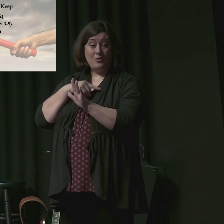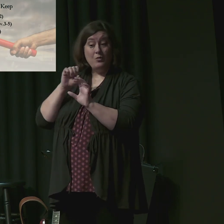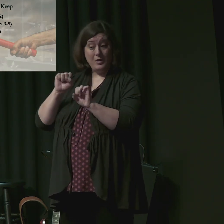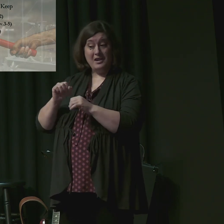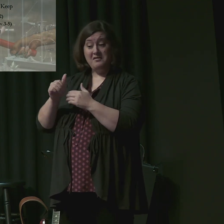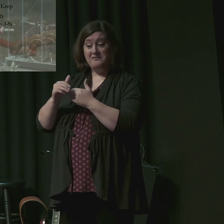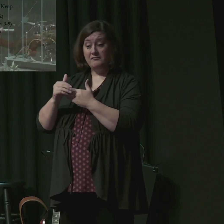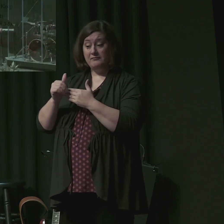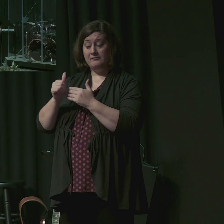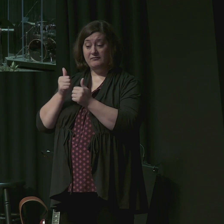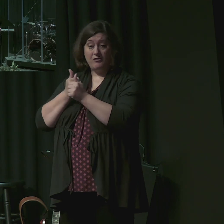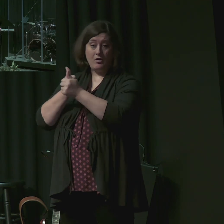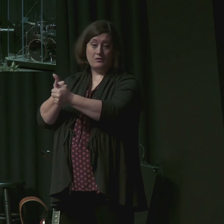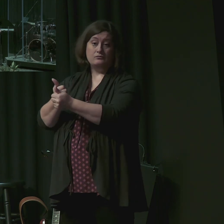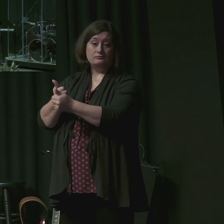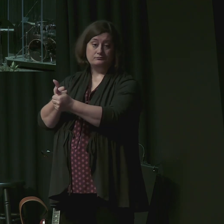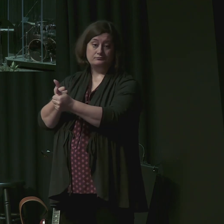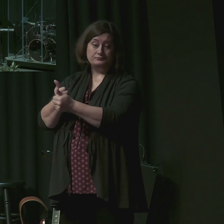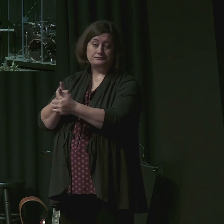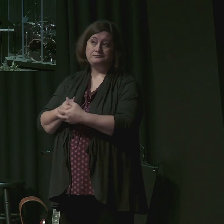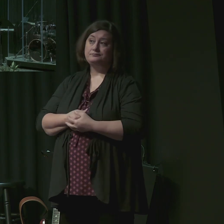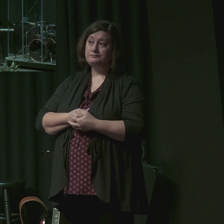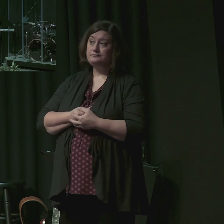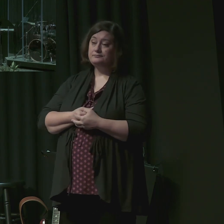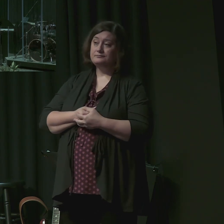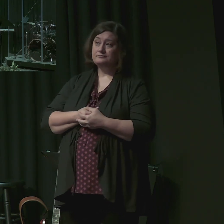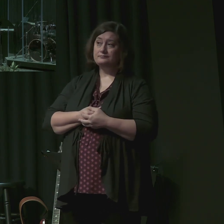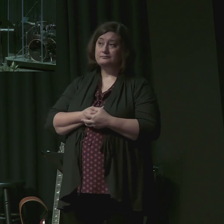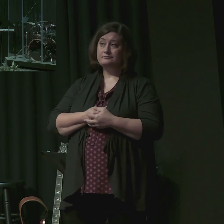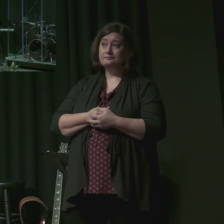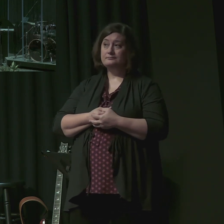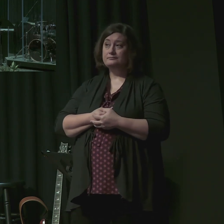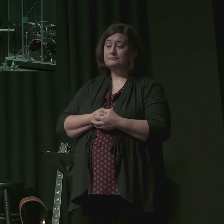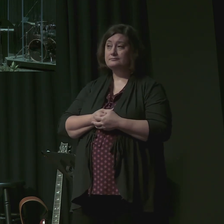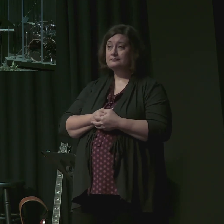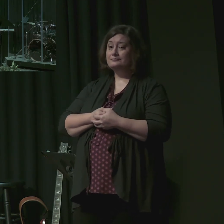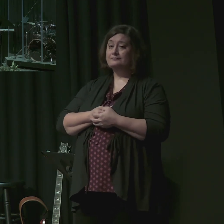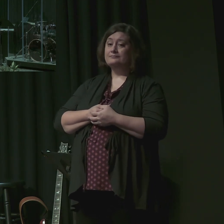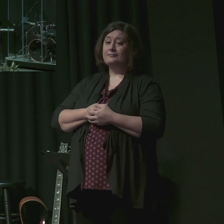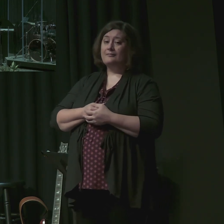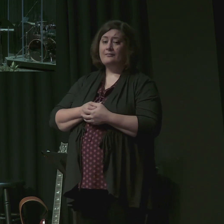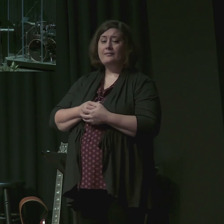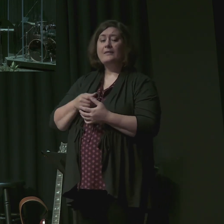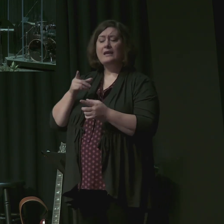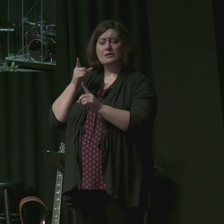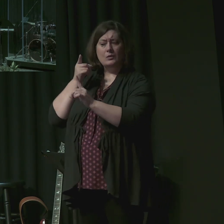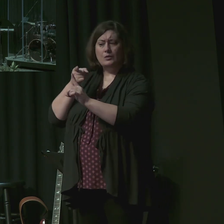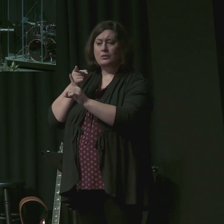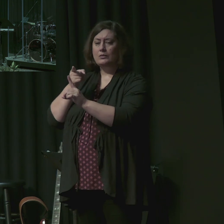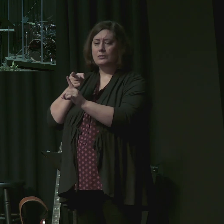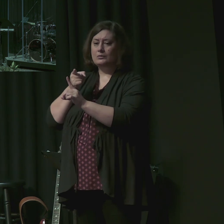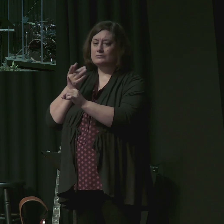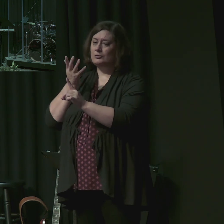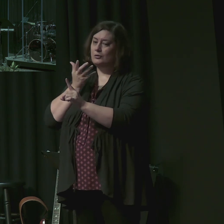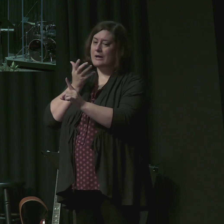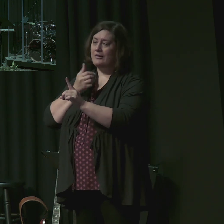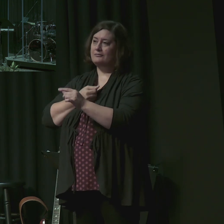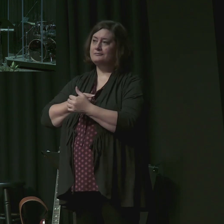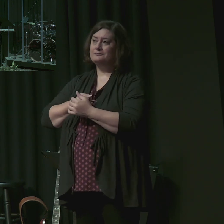hearts have gained hope and received grace to finish from these words? What a great aim this